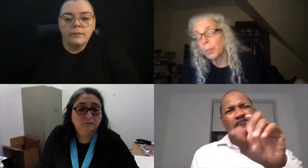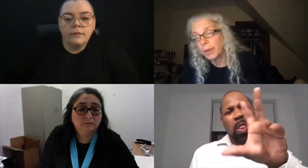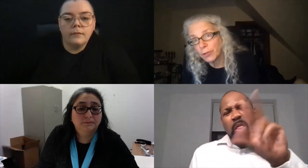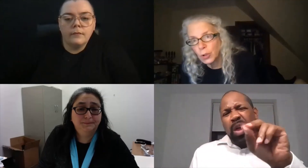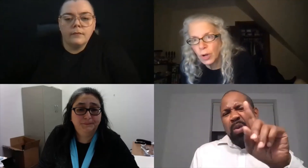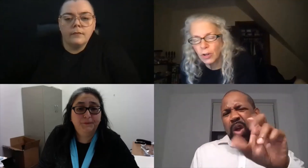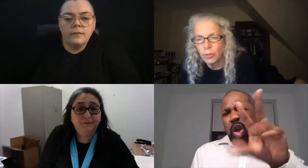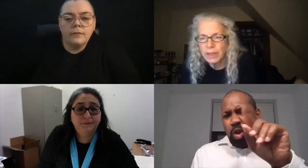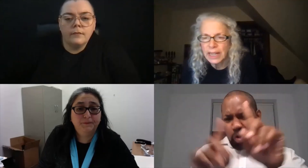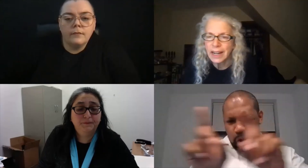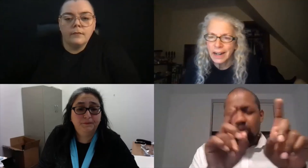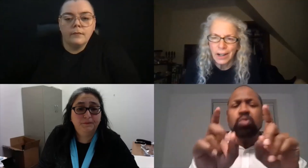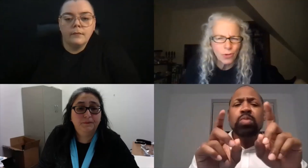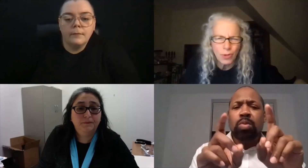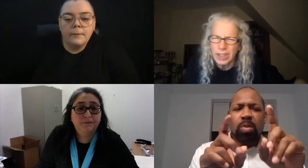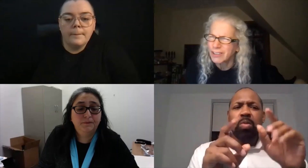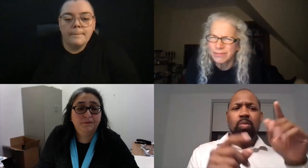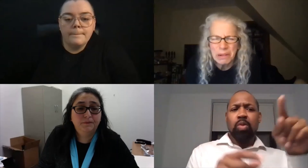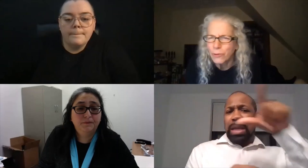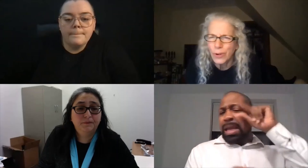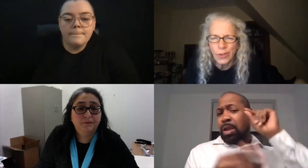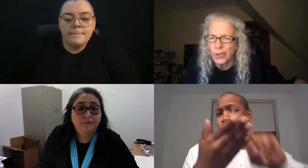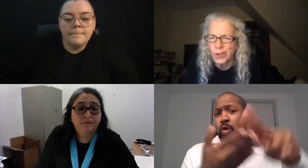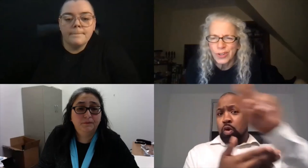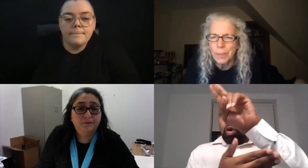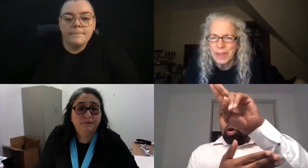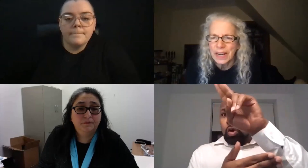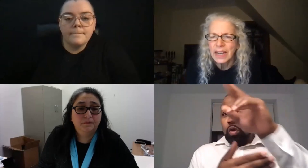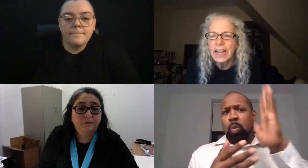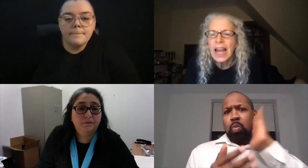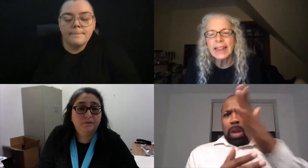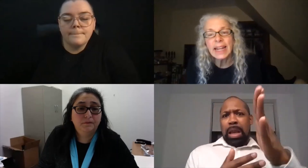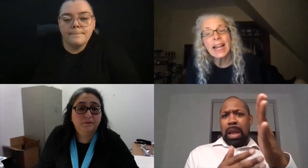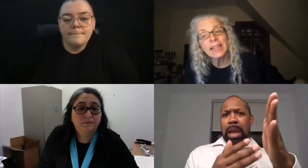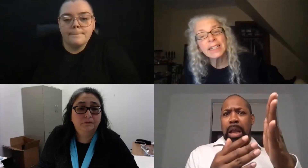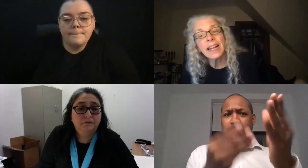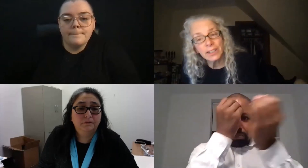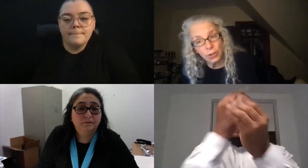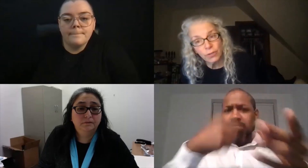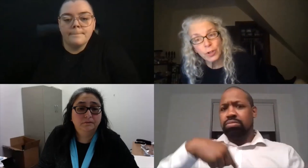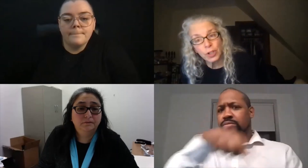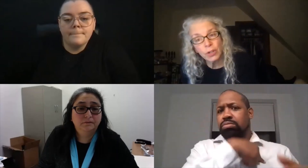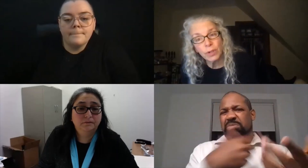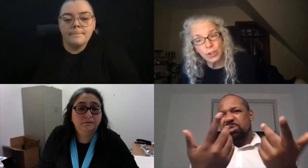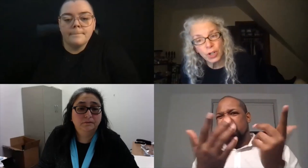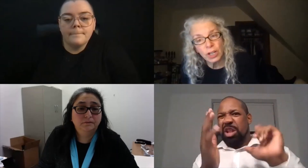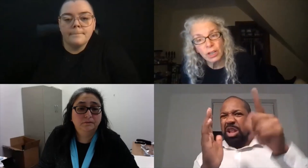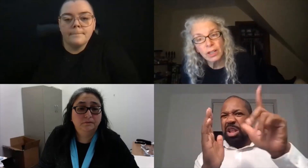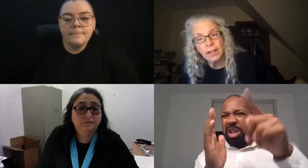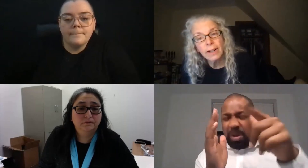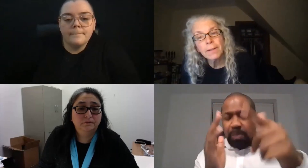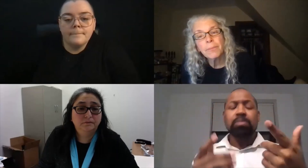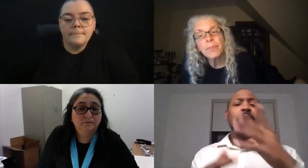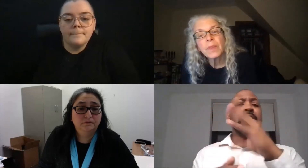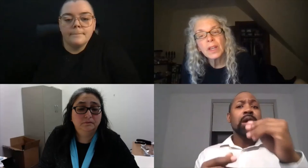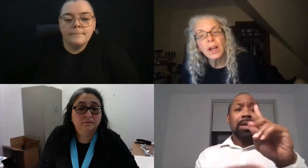They were hoping for 200, but they got 100 or 130 or something. And then Gallaudet University Regional